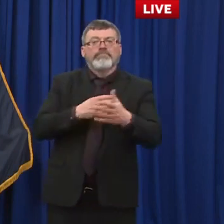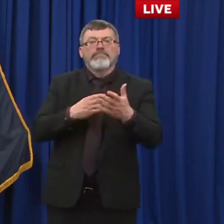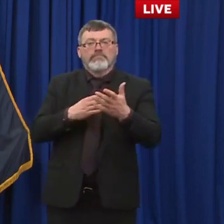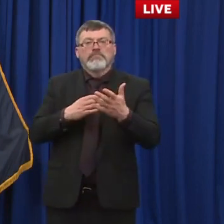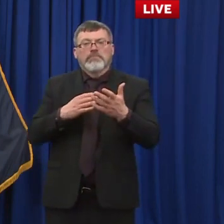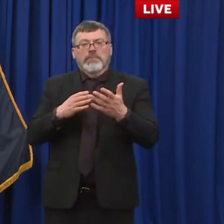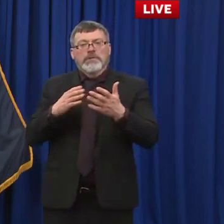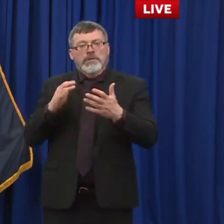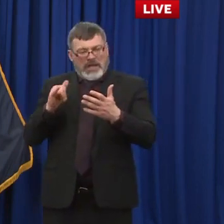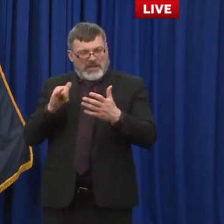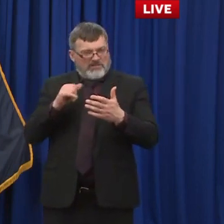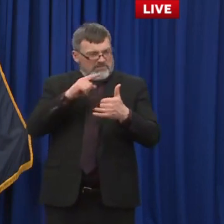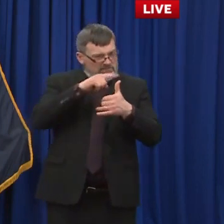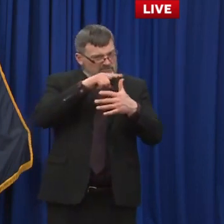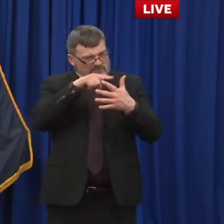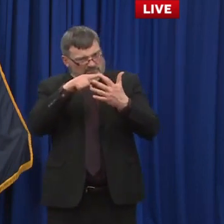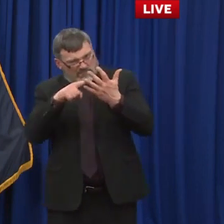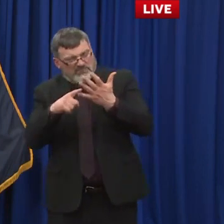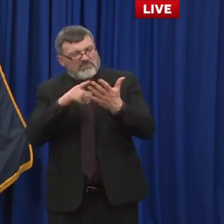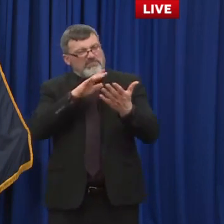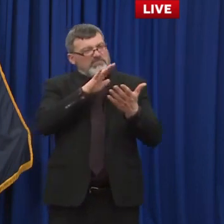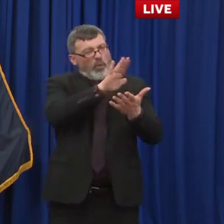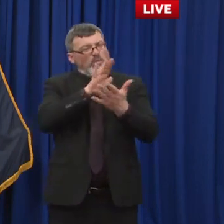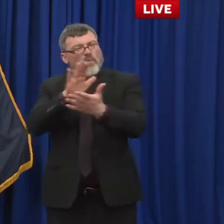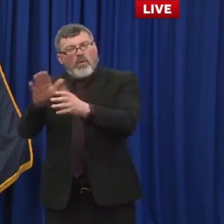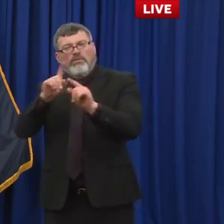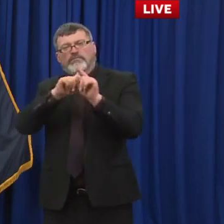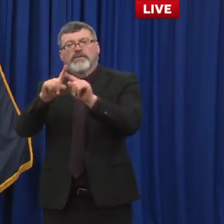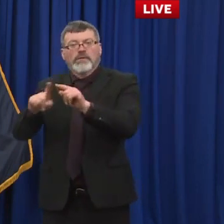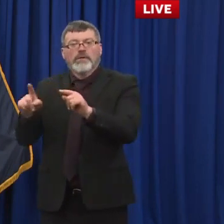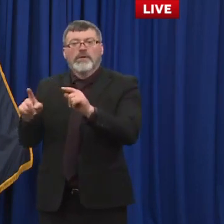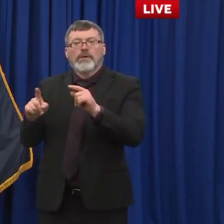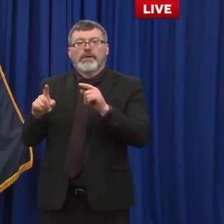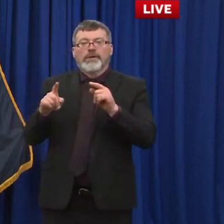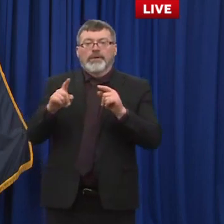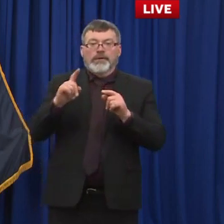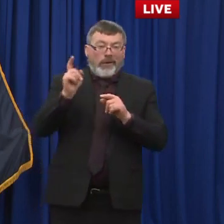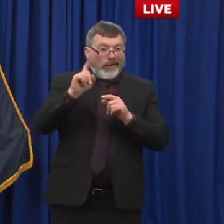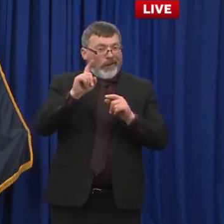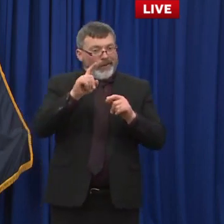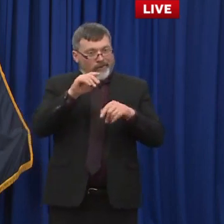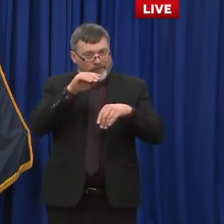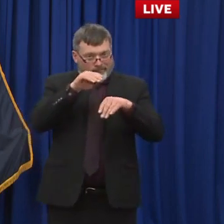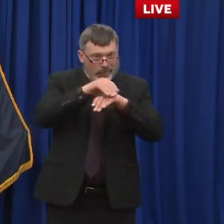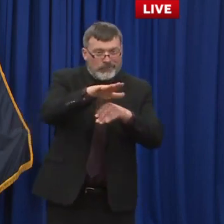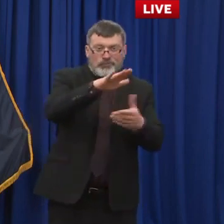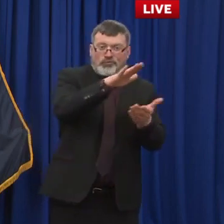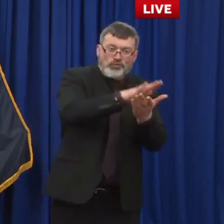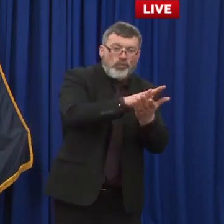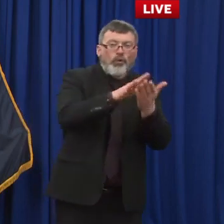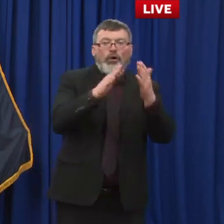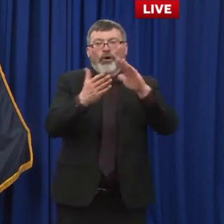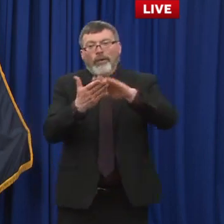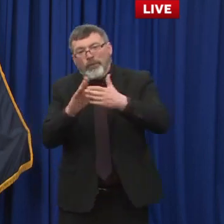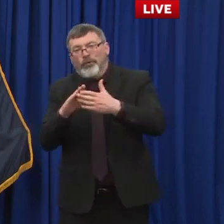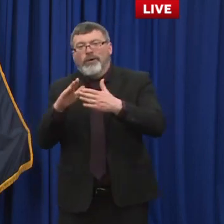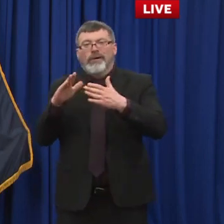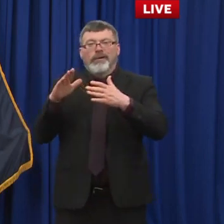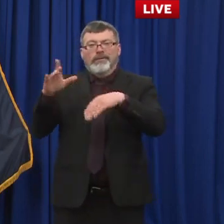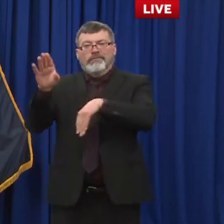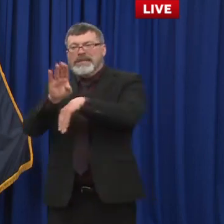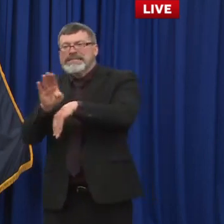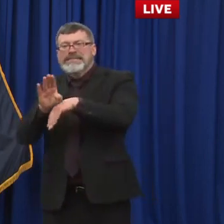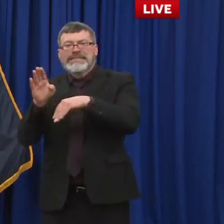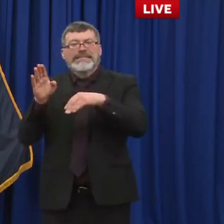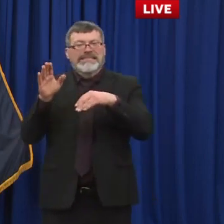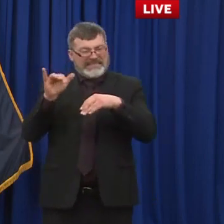our police force local police state police whatever it might be there's always an opportunity uh to do better and and i think you